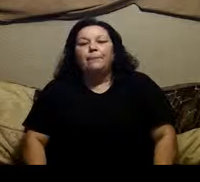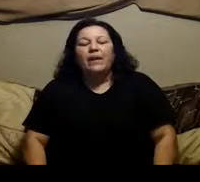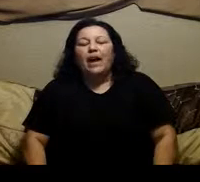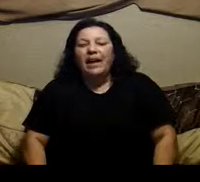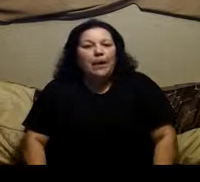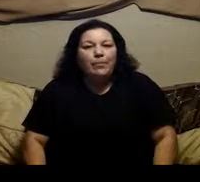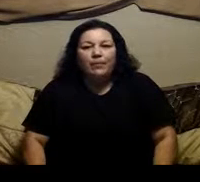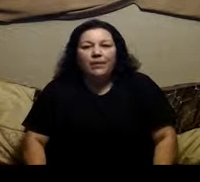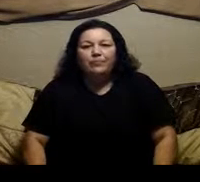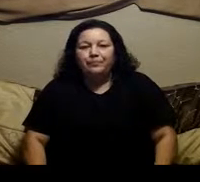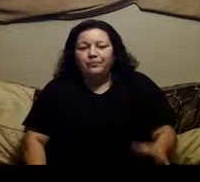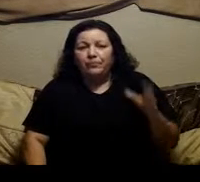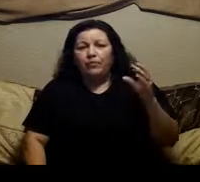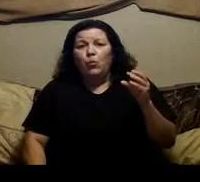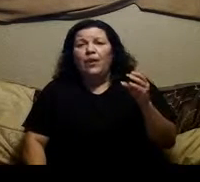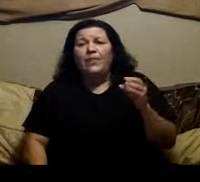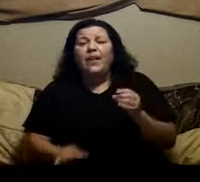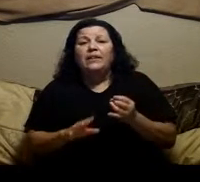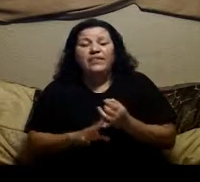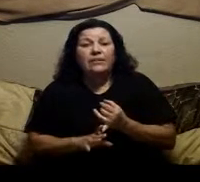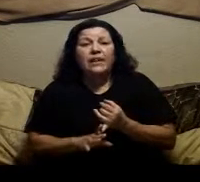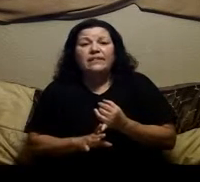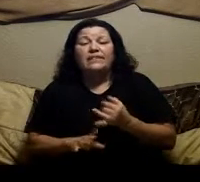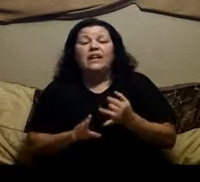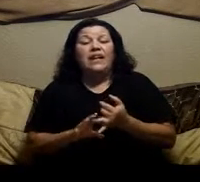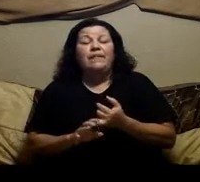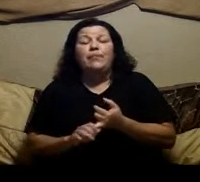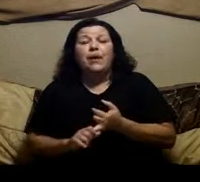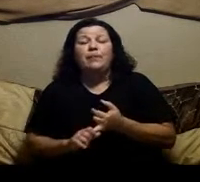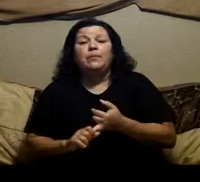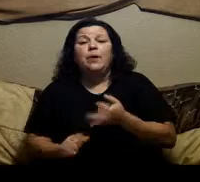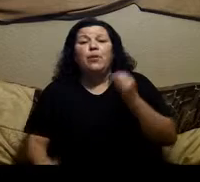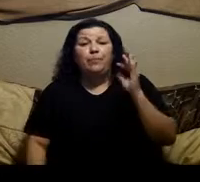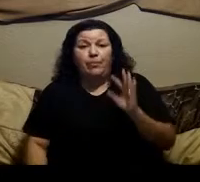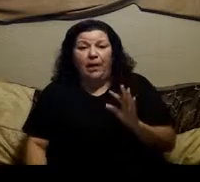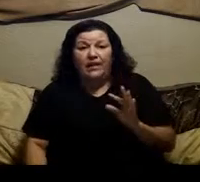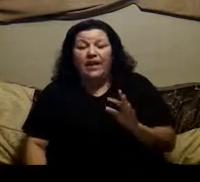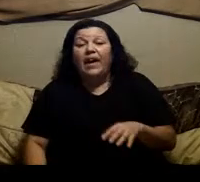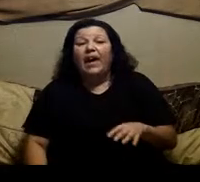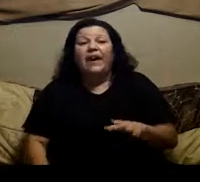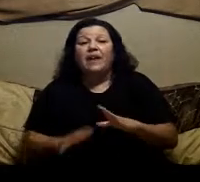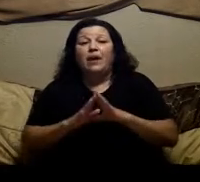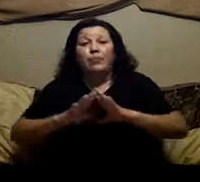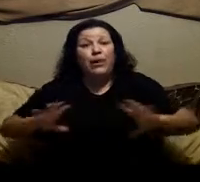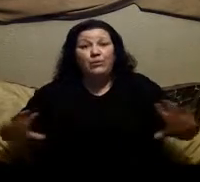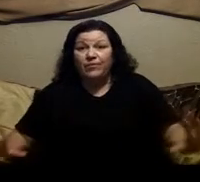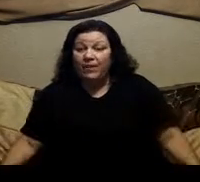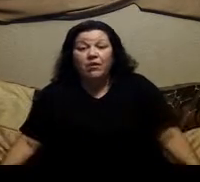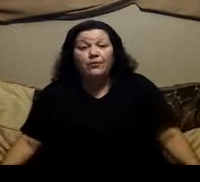i had that problem with cigarettes and i had that problem with bread and bread was very hard